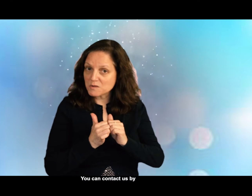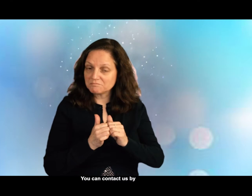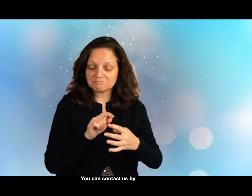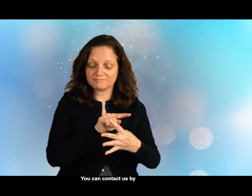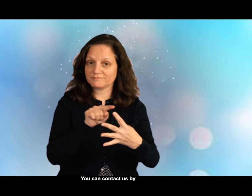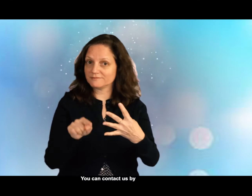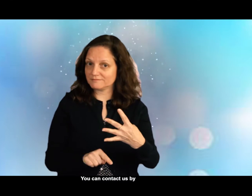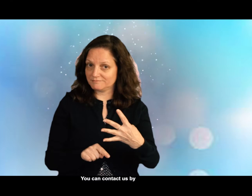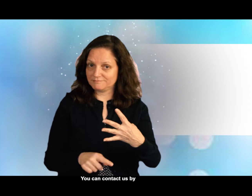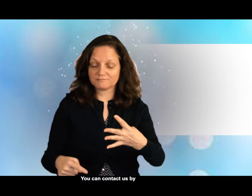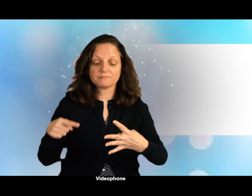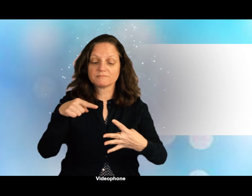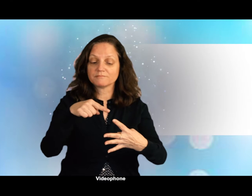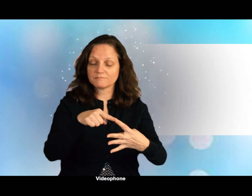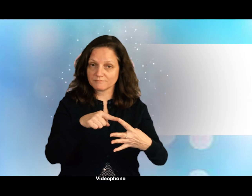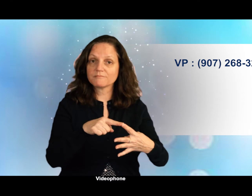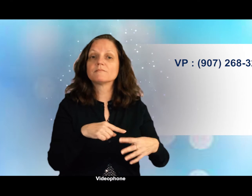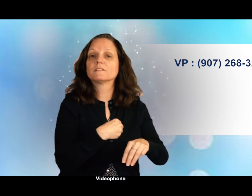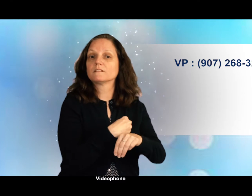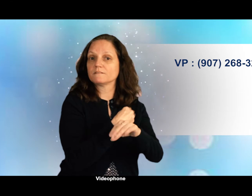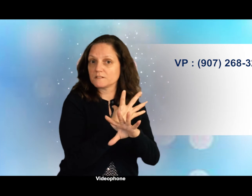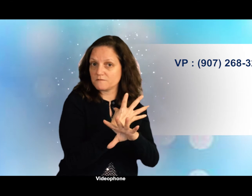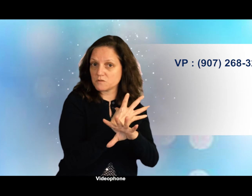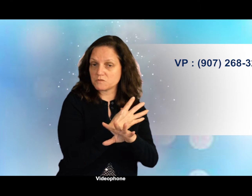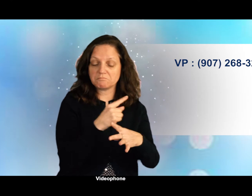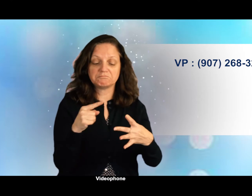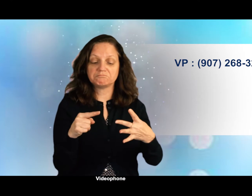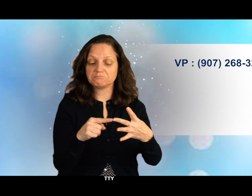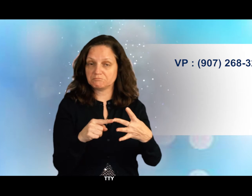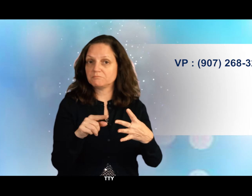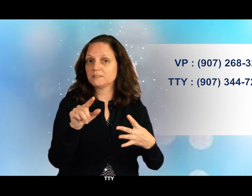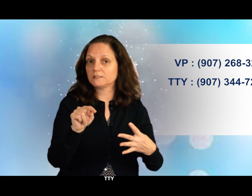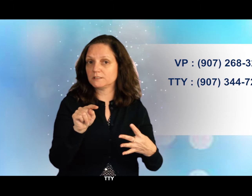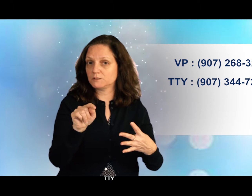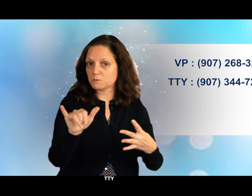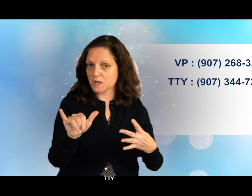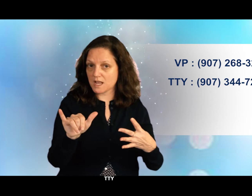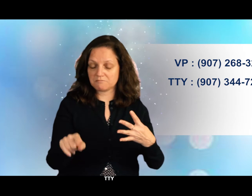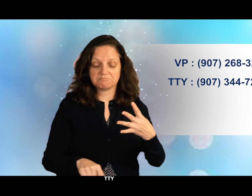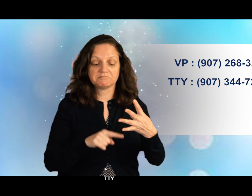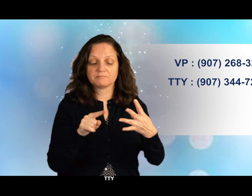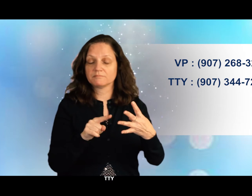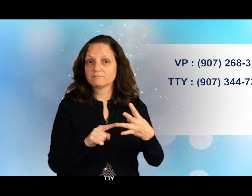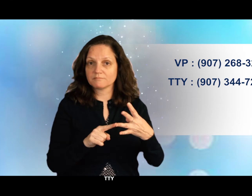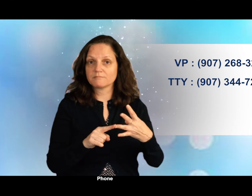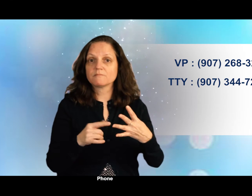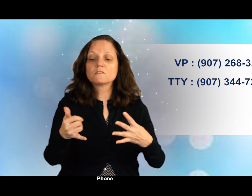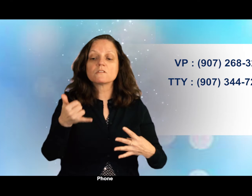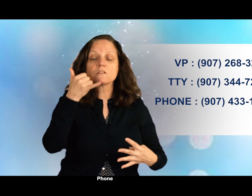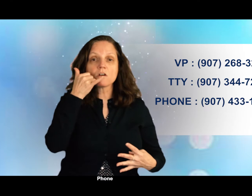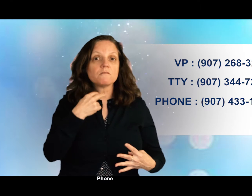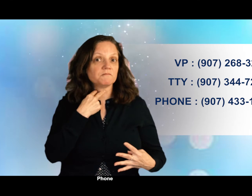us by video phone, TTY, phone,